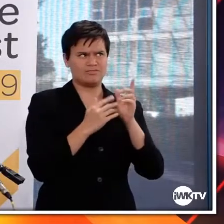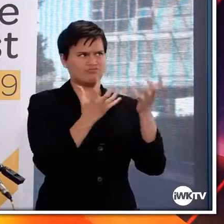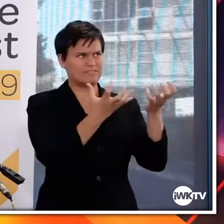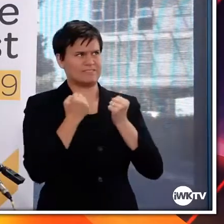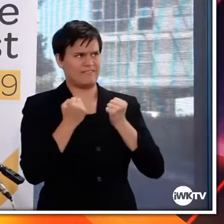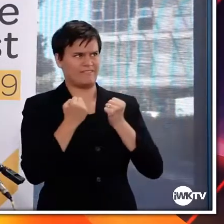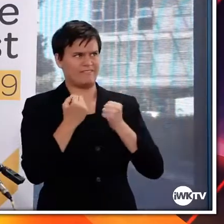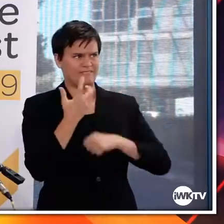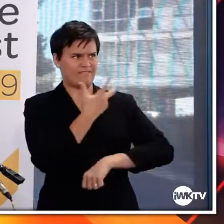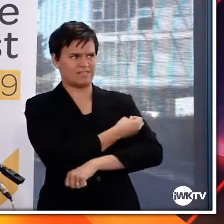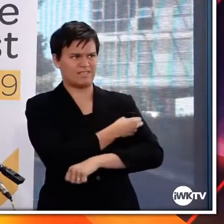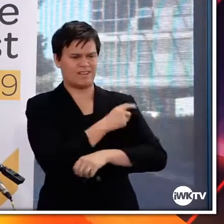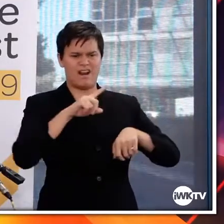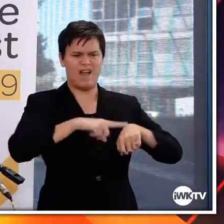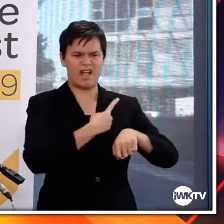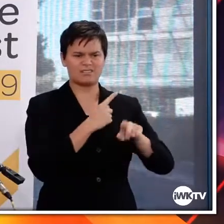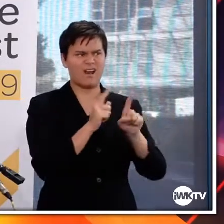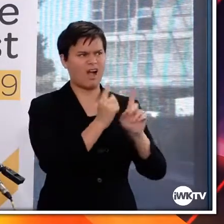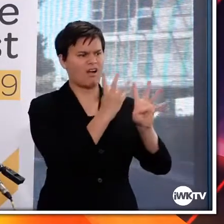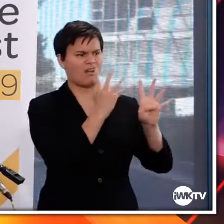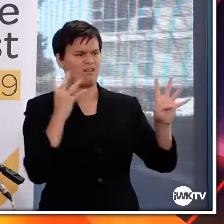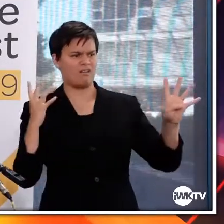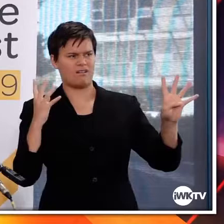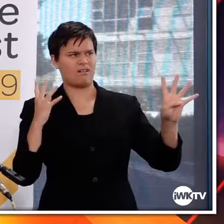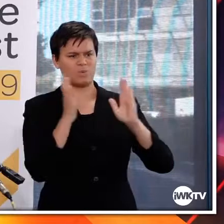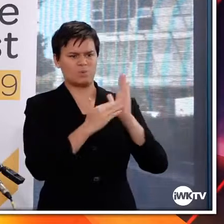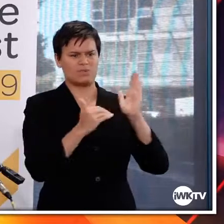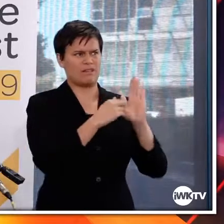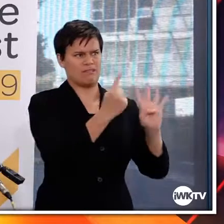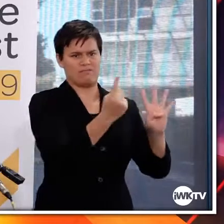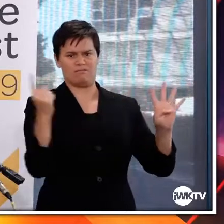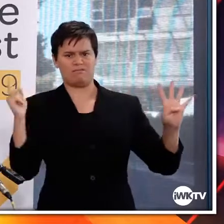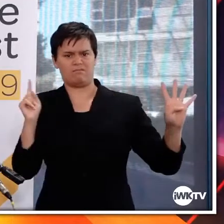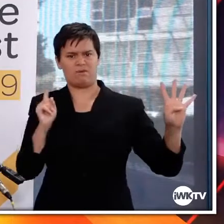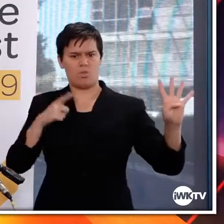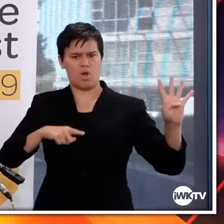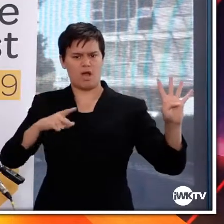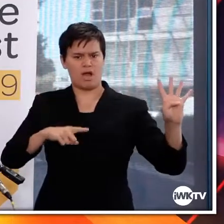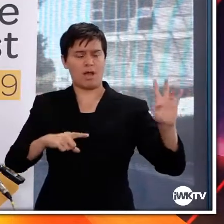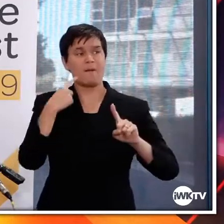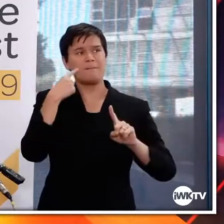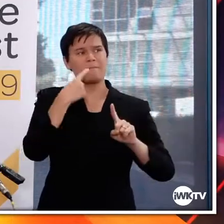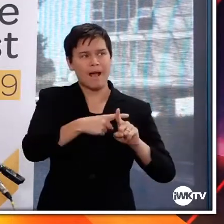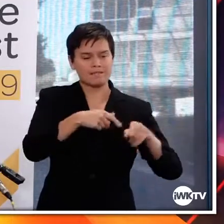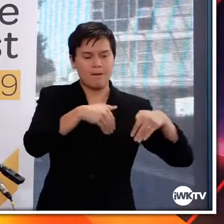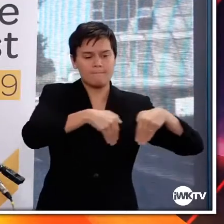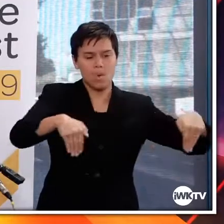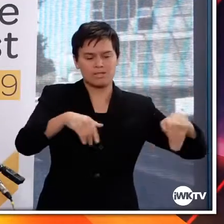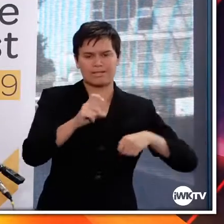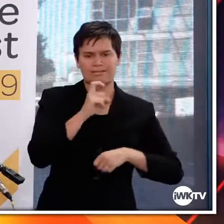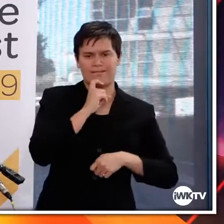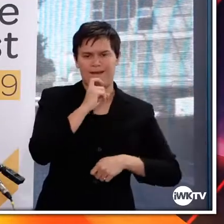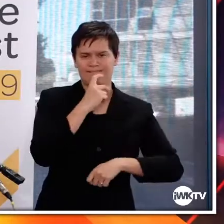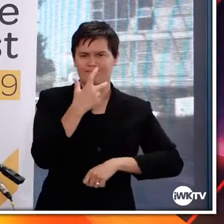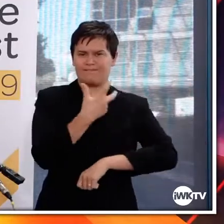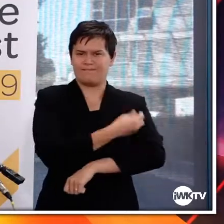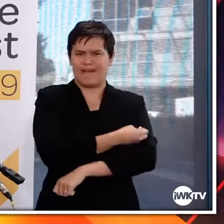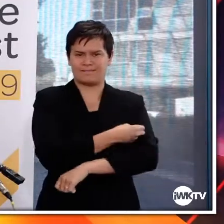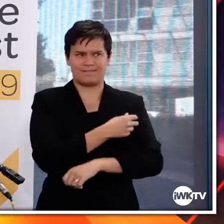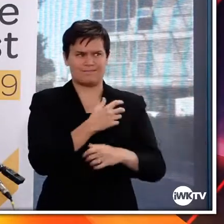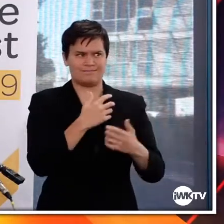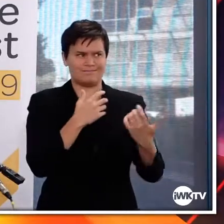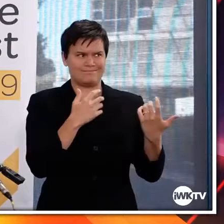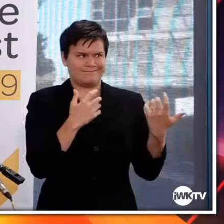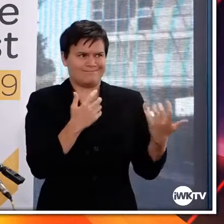to get vaccinations for our border workers, who are our front line. Can you explain that? Well, we always said it was the first quarter,